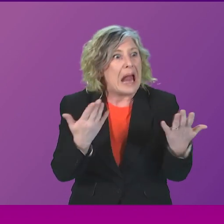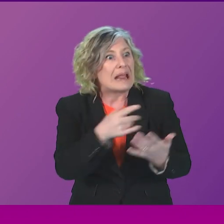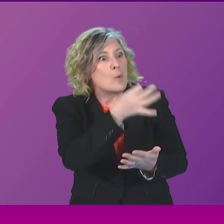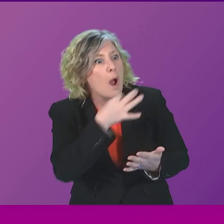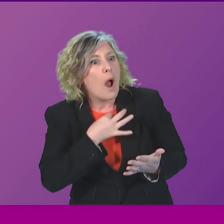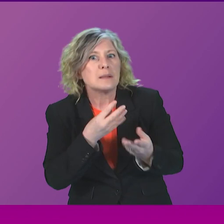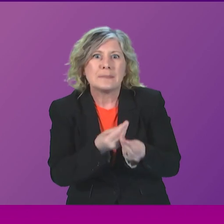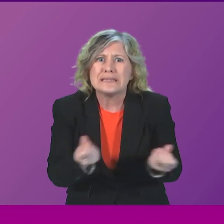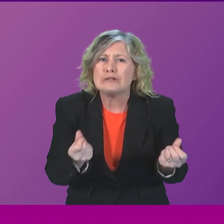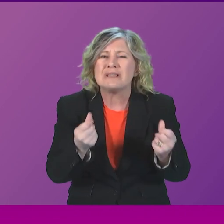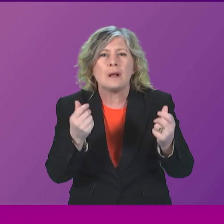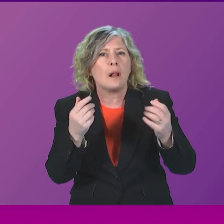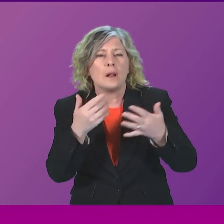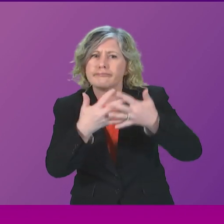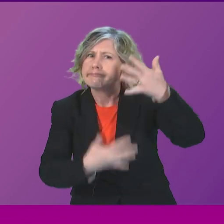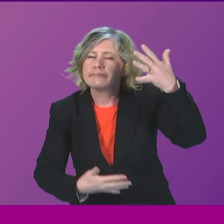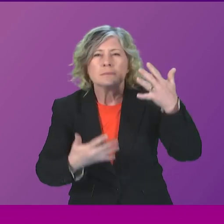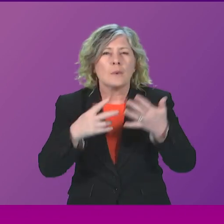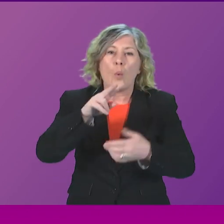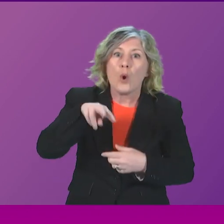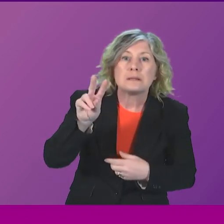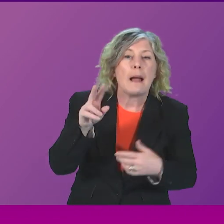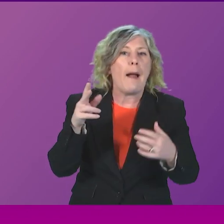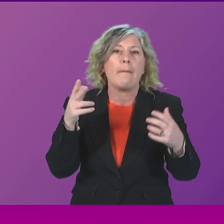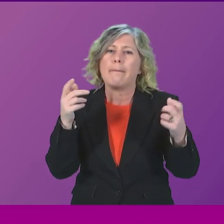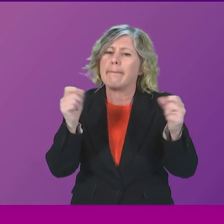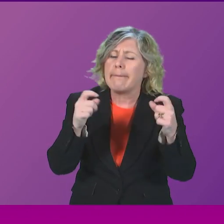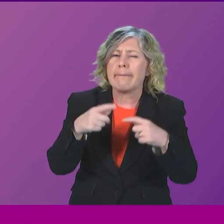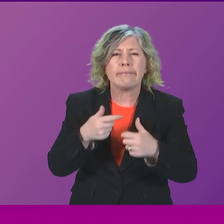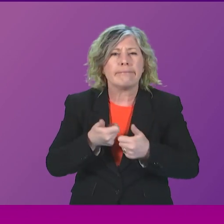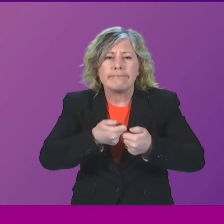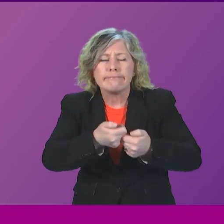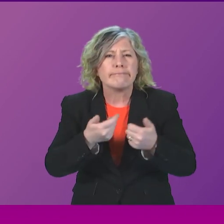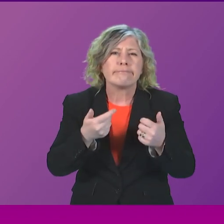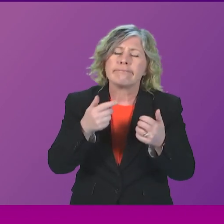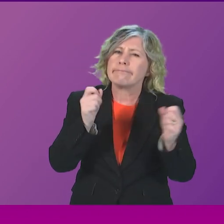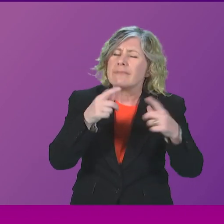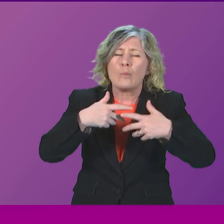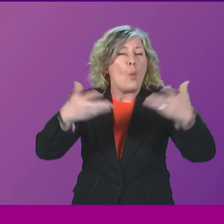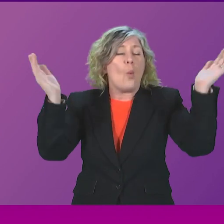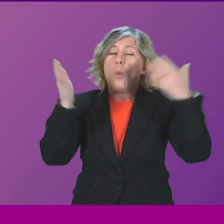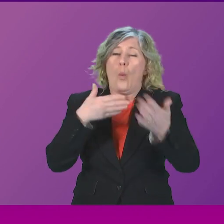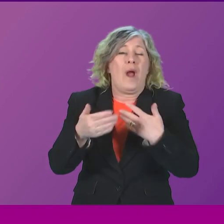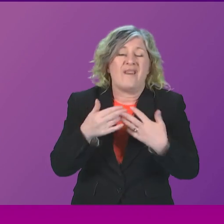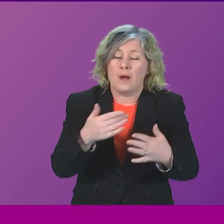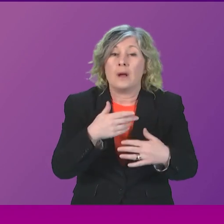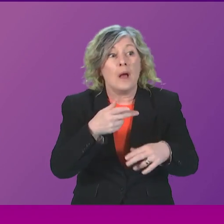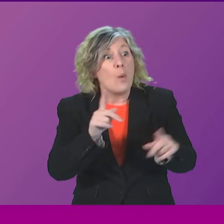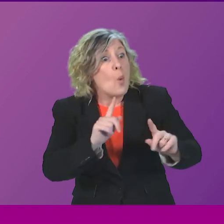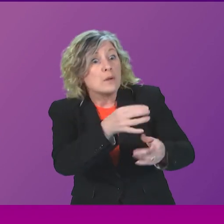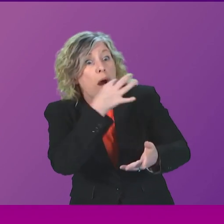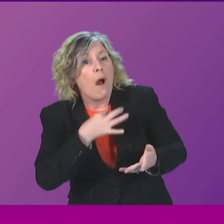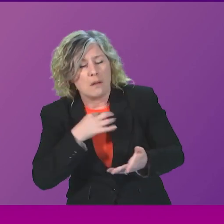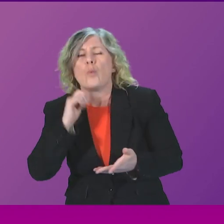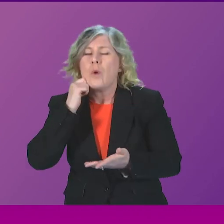that is asked for, WhatsApp messages, emails, signal, telegram, whatever is asked for or requested, will